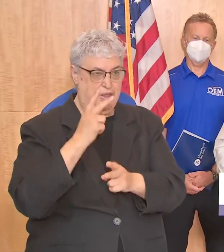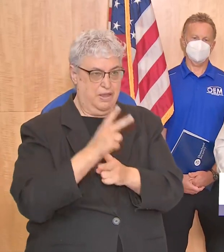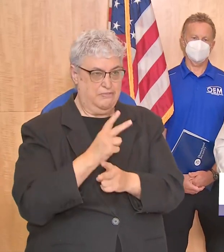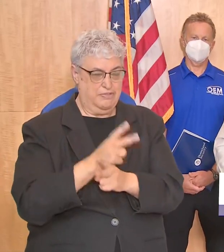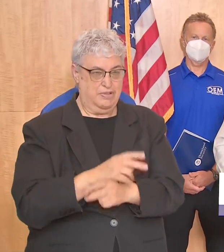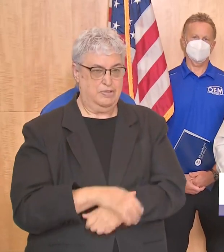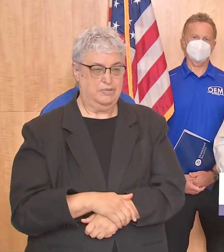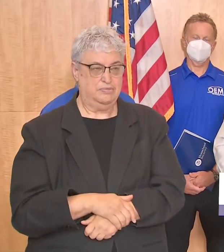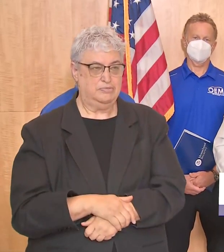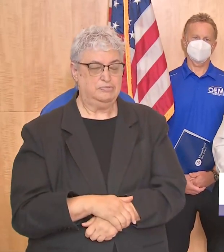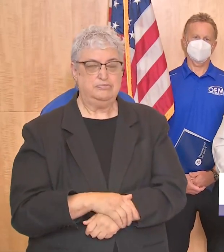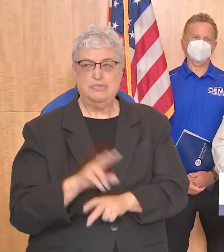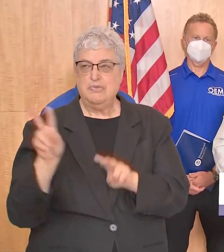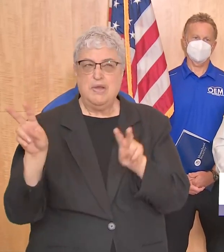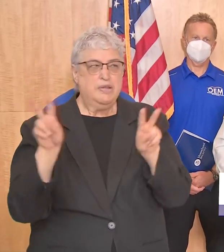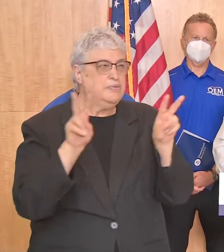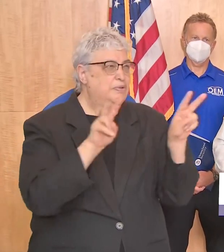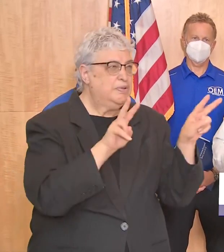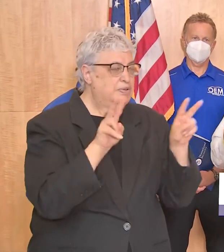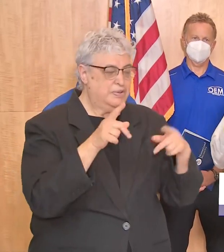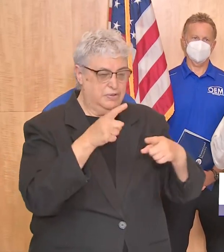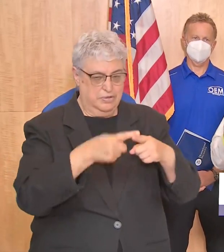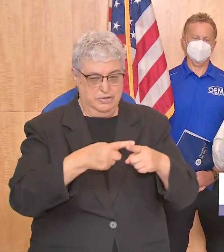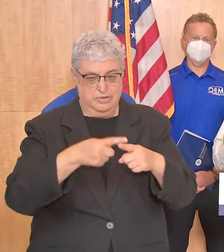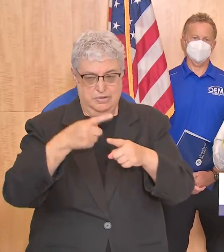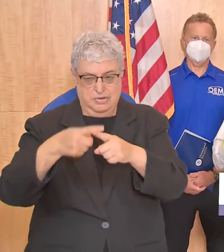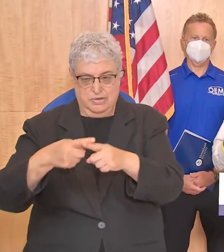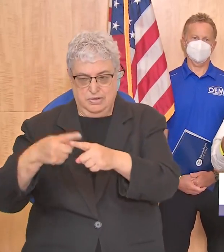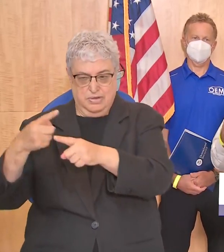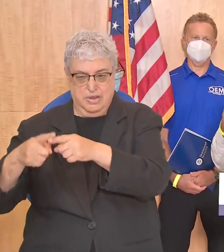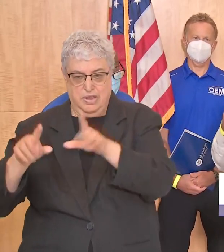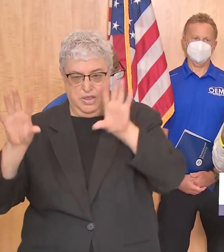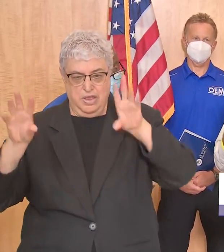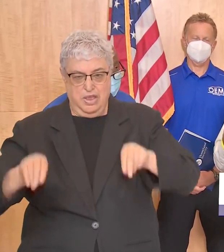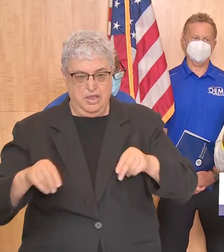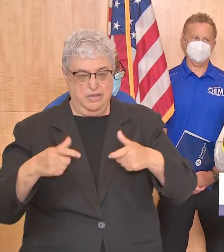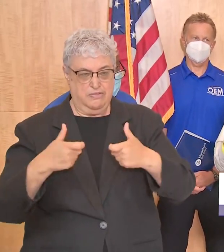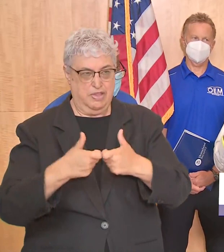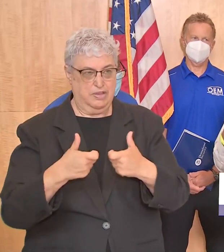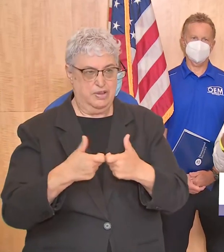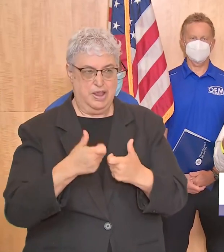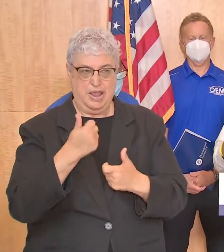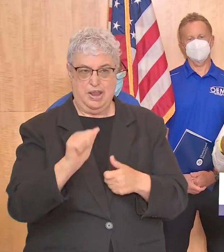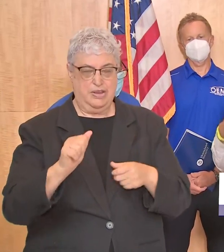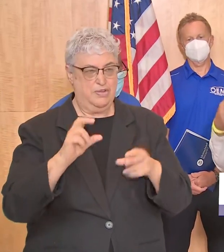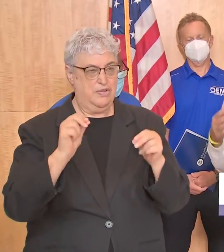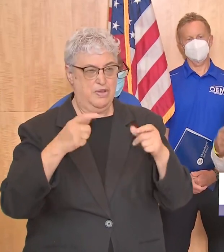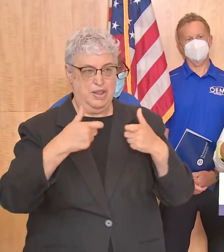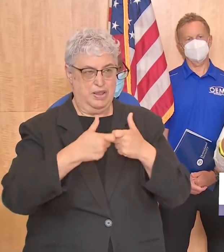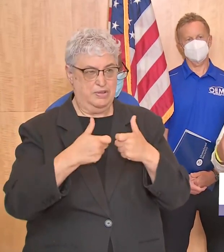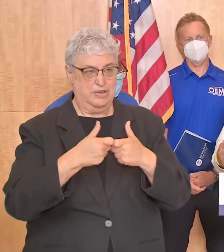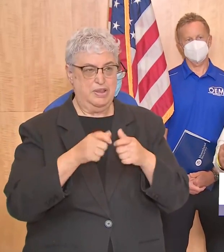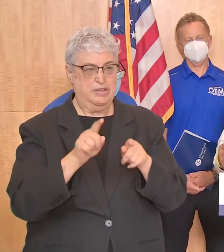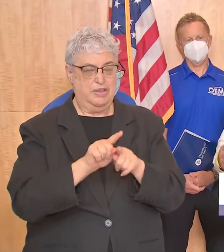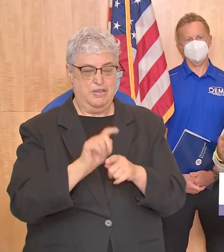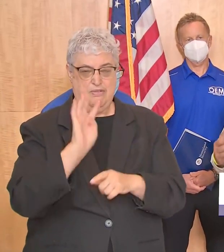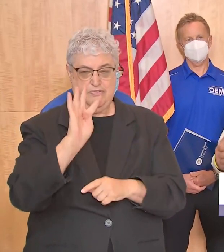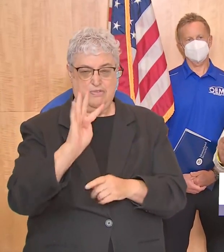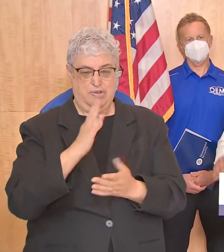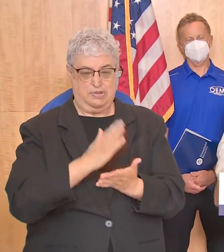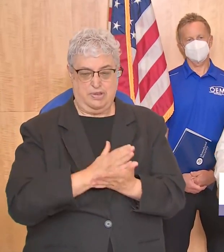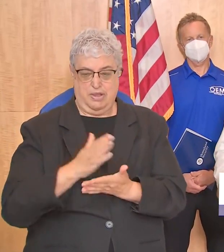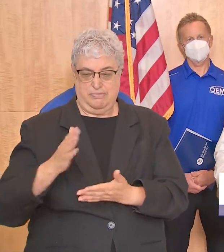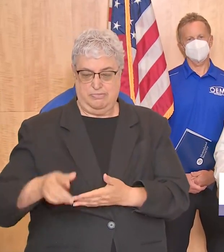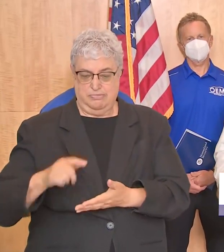your surroundings treat all intersections if we lose power any intersection that loses power treat that as a four-way stop